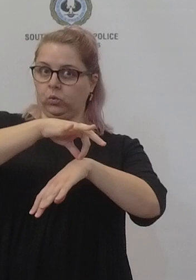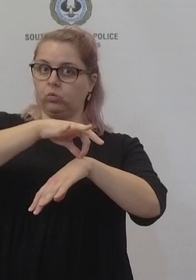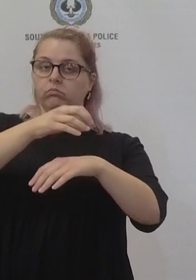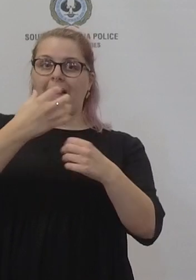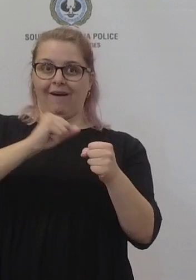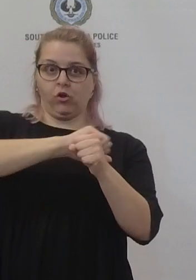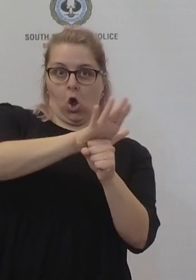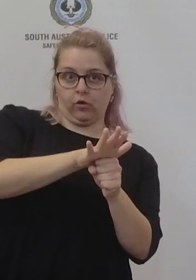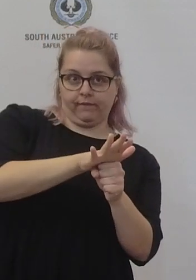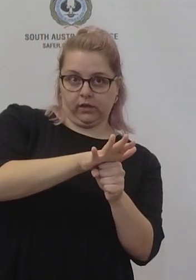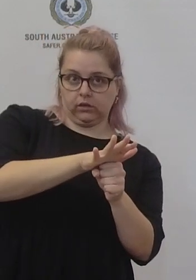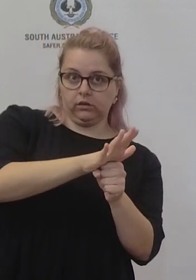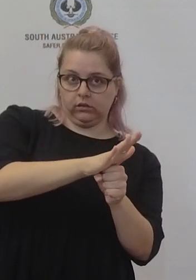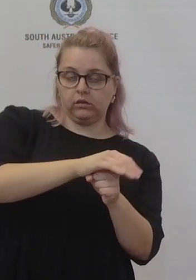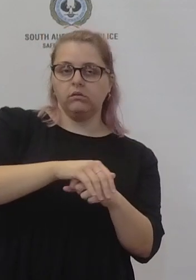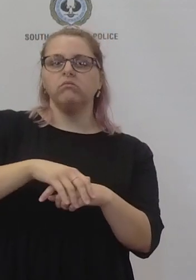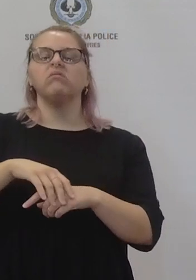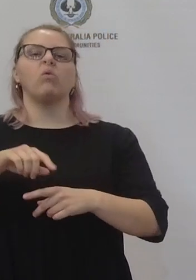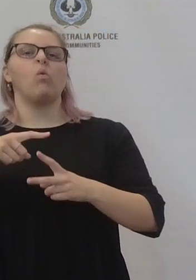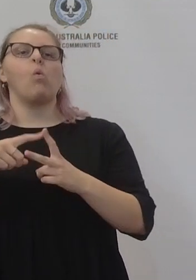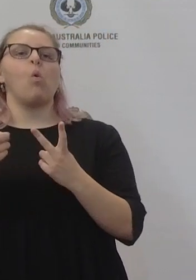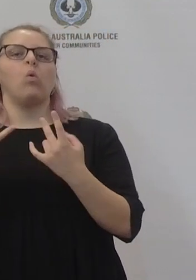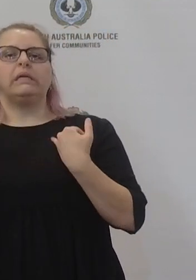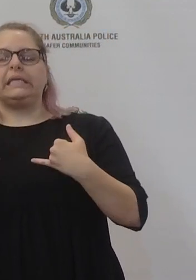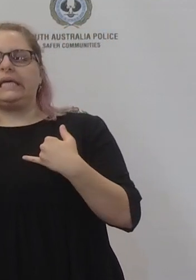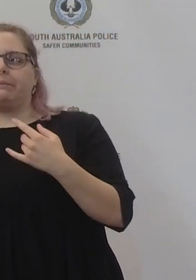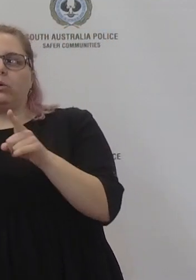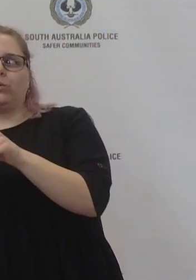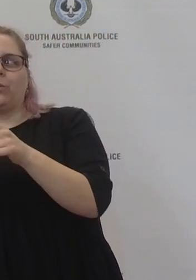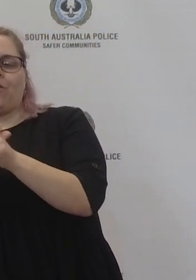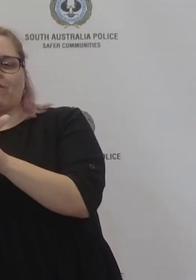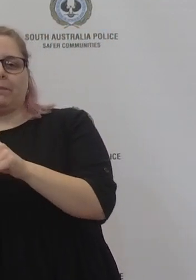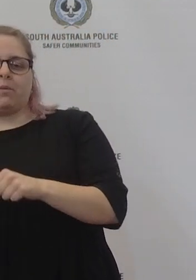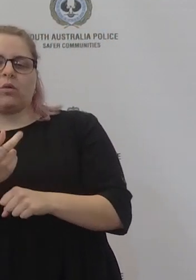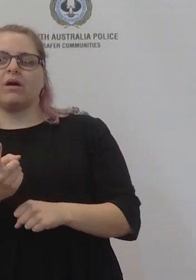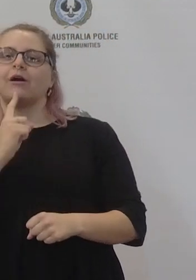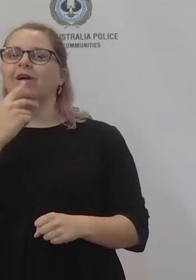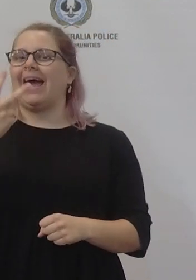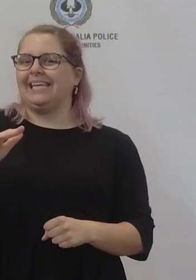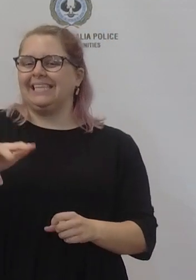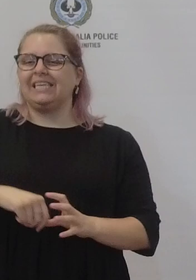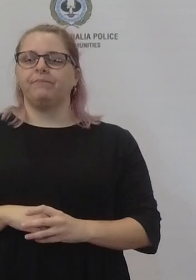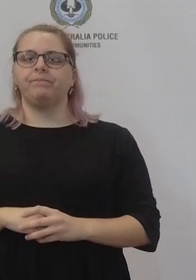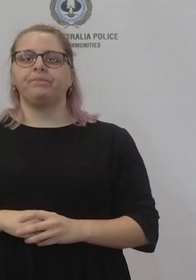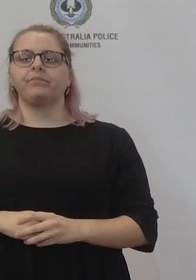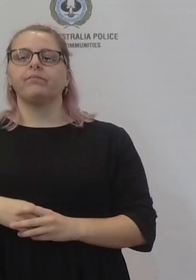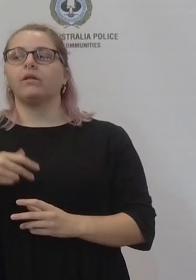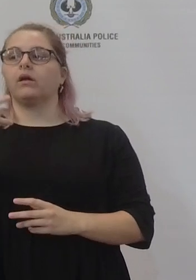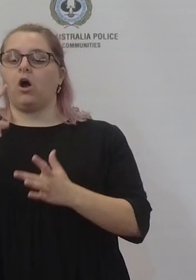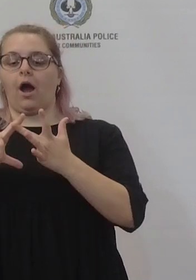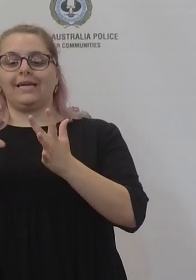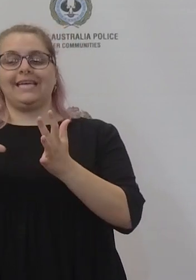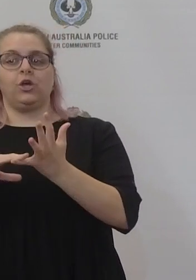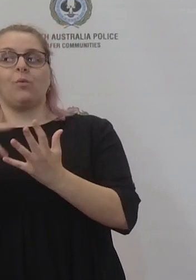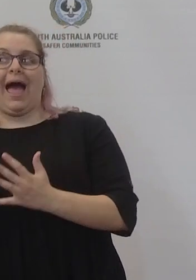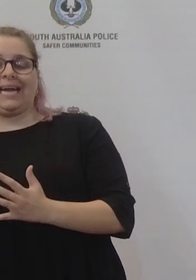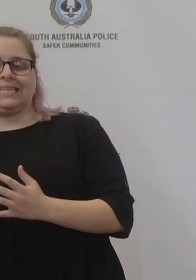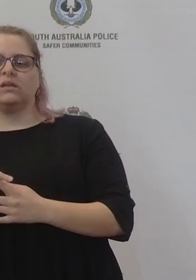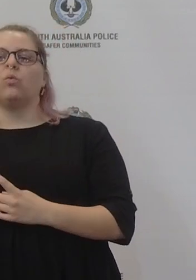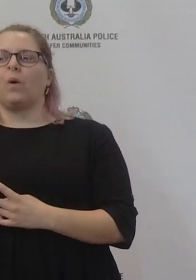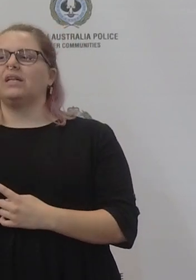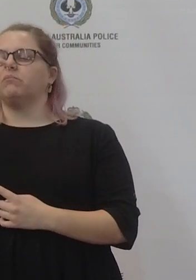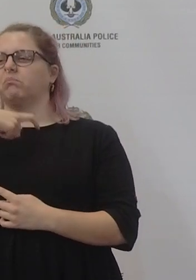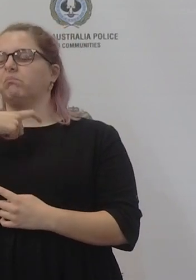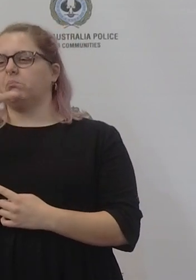also incidental COVID there's 180 cases in hospital, eight in ICU and one person ventilated and unfortunately